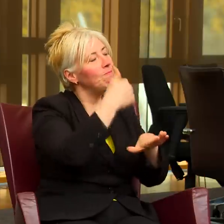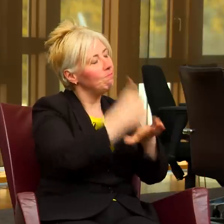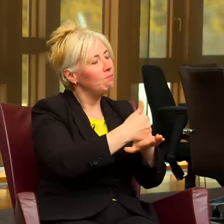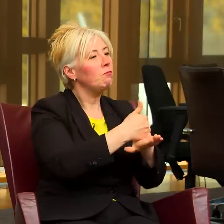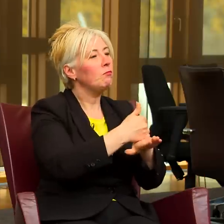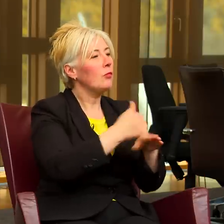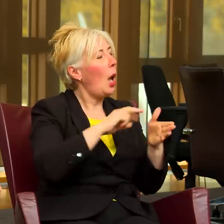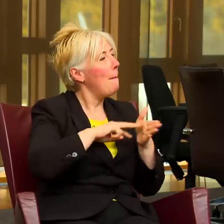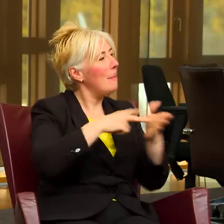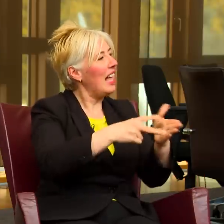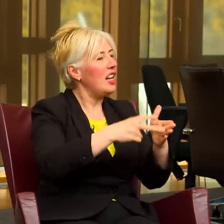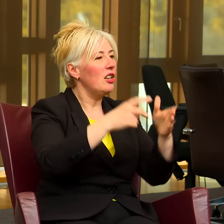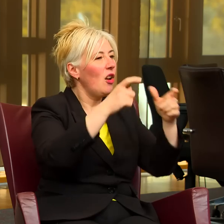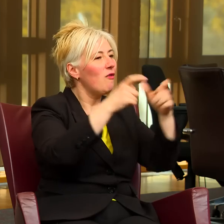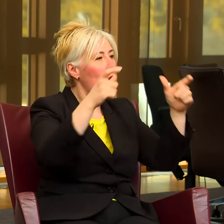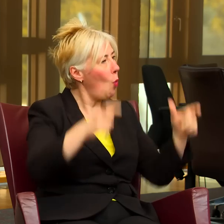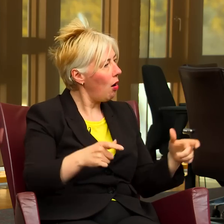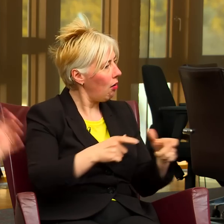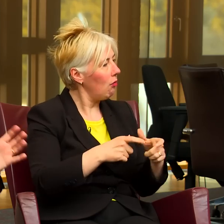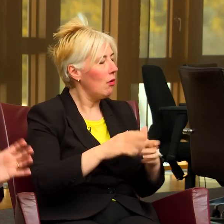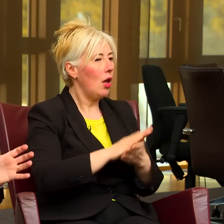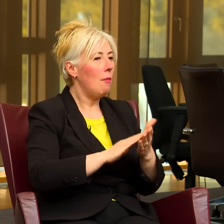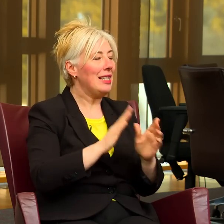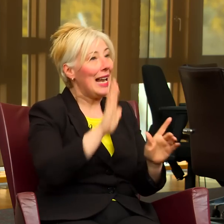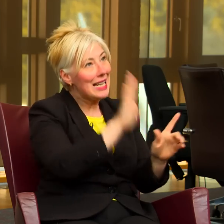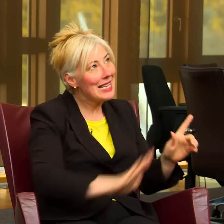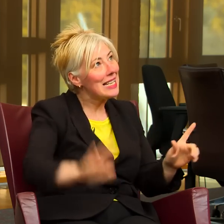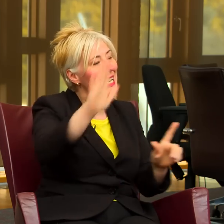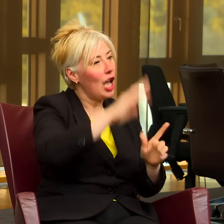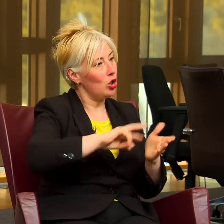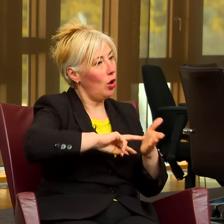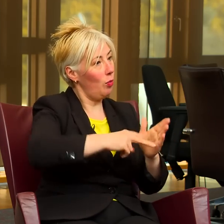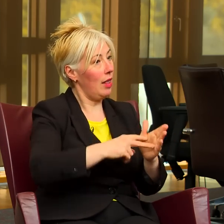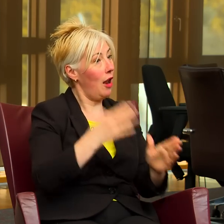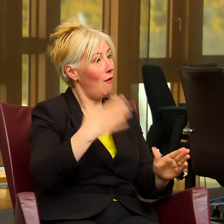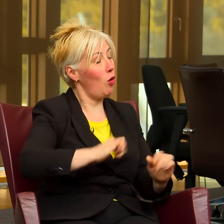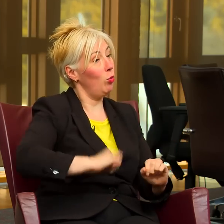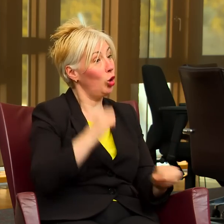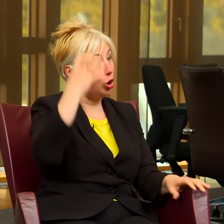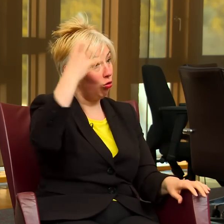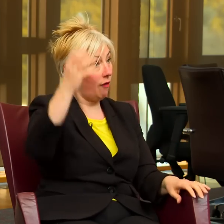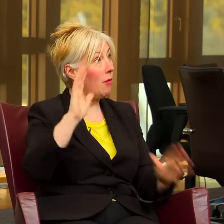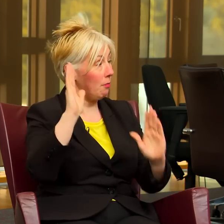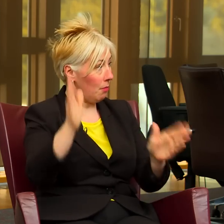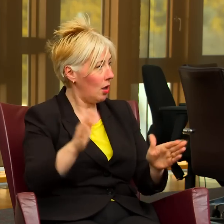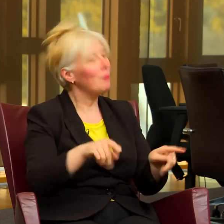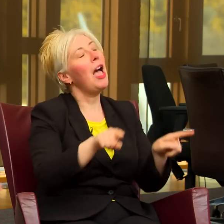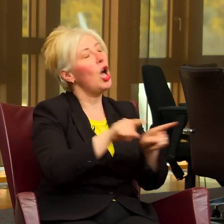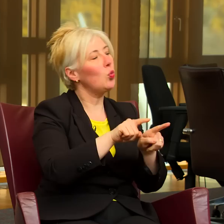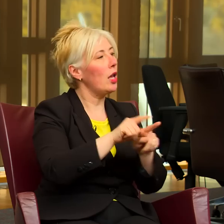ensure that not only is there a national plan provided by the Scottish Government, but also public authorities, National Health